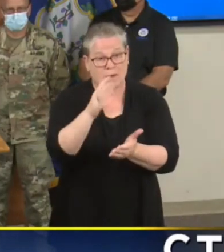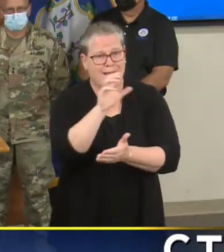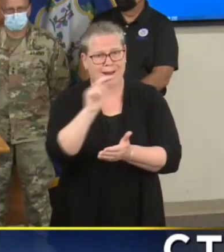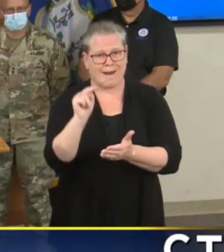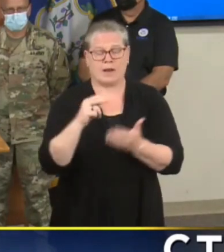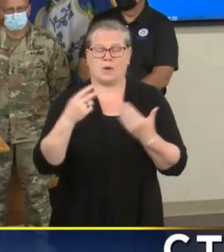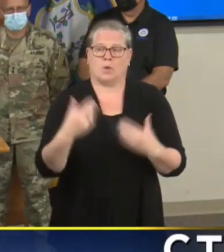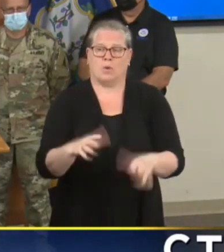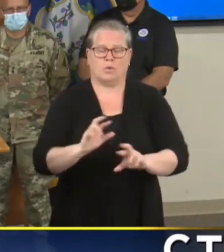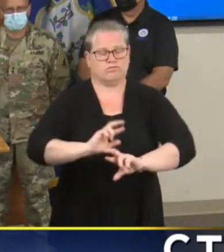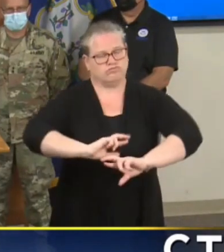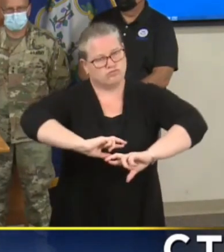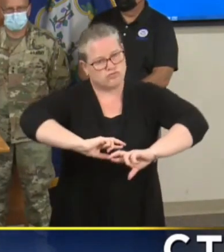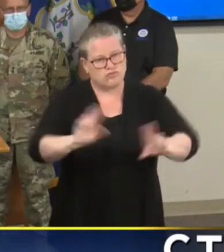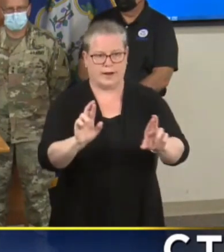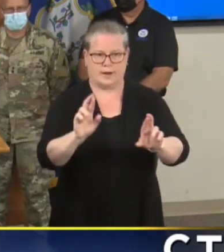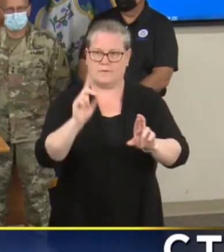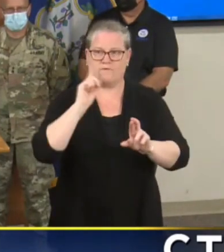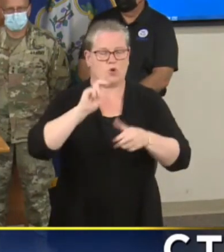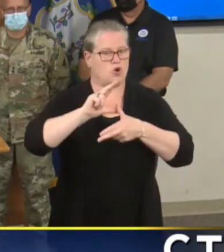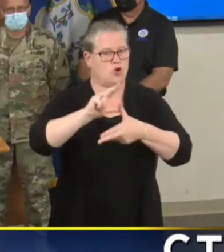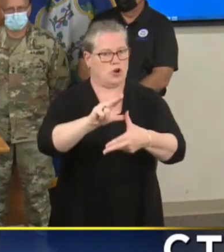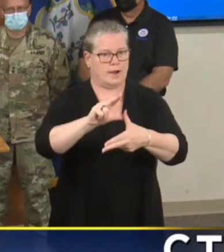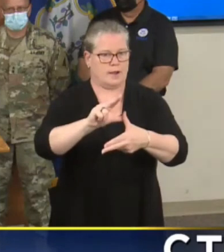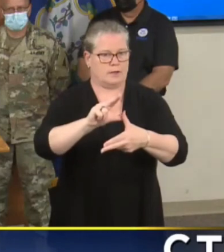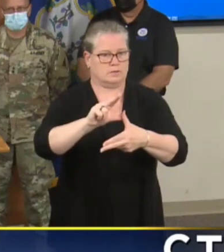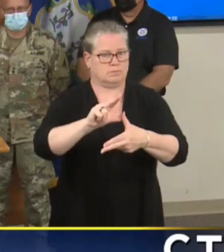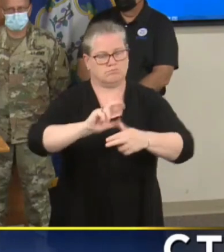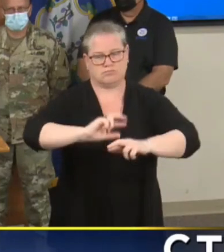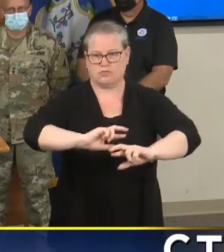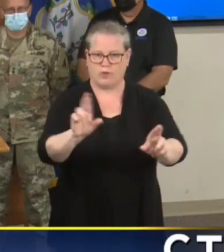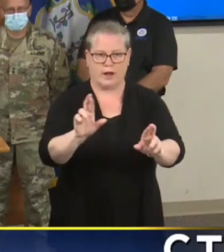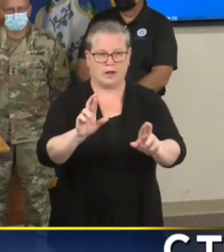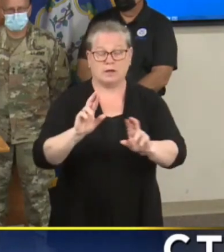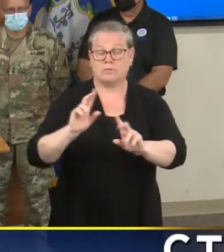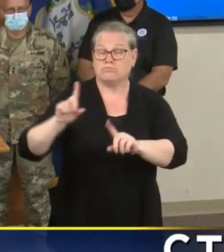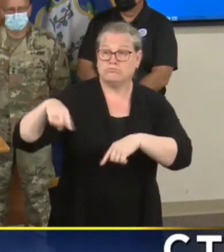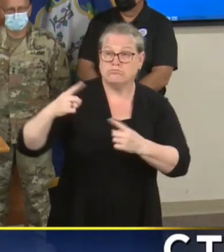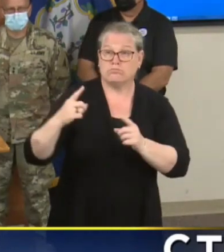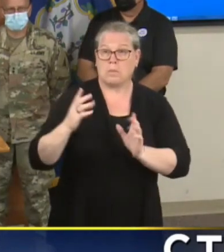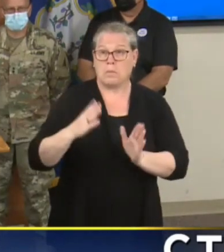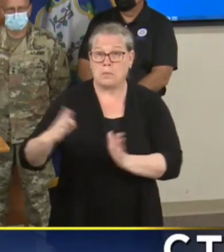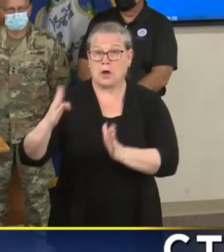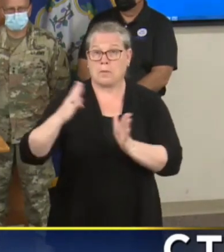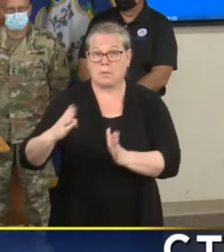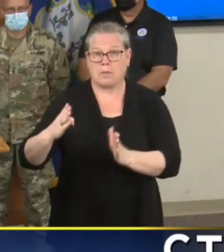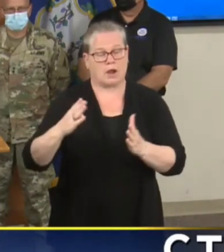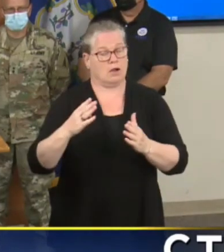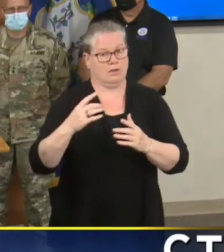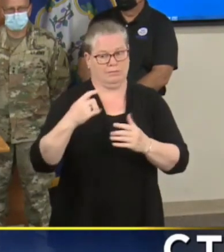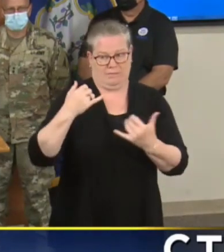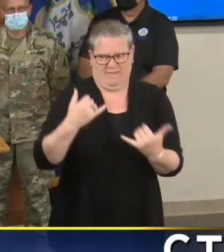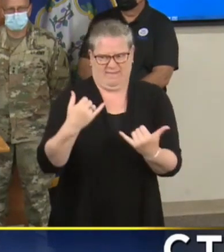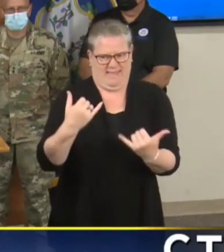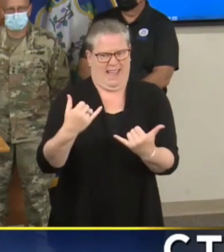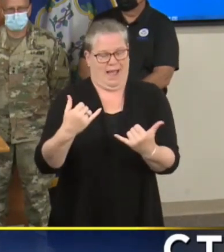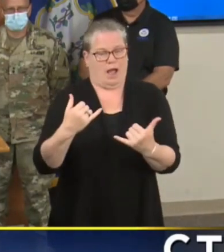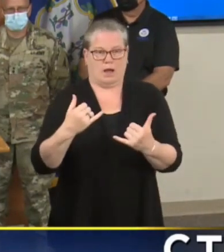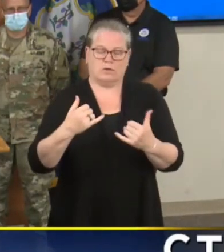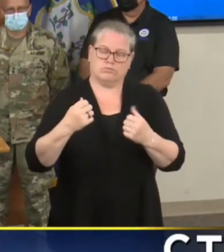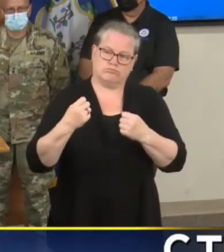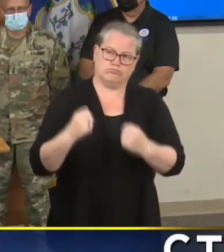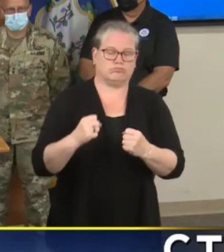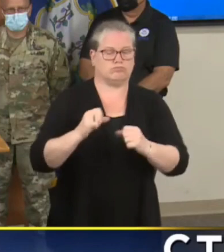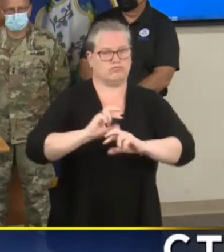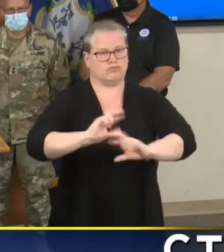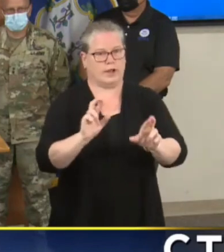as well prepared for a storm as we are for hurricane already. We're working very closely as you can imagine with our